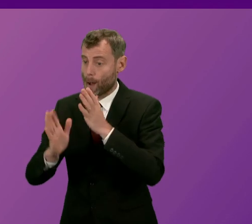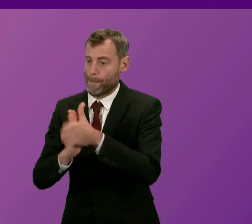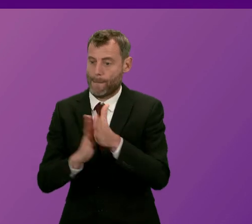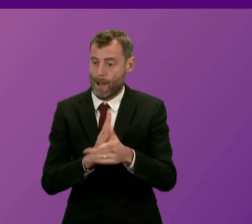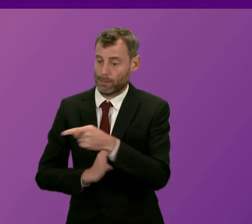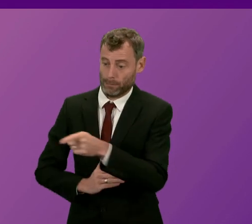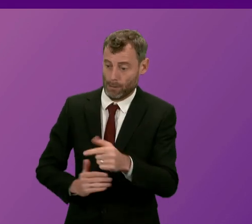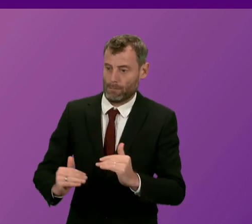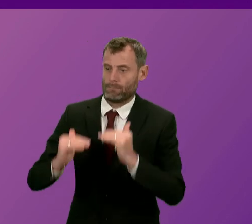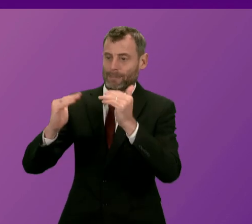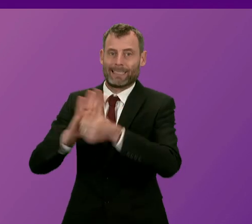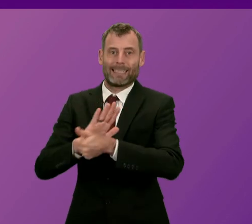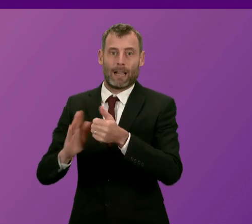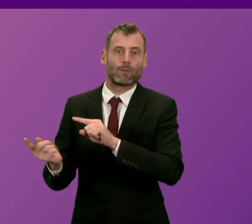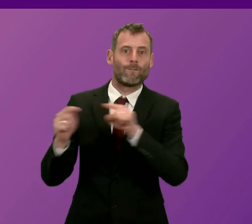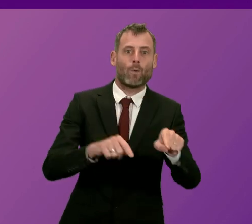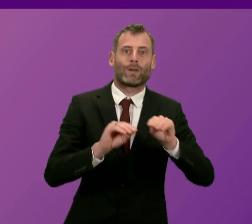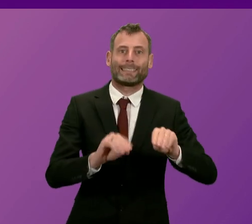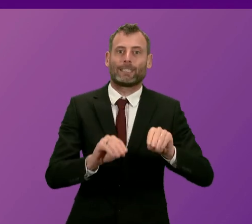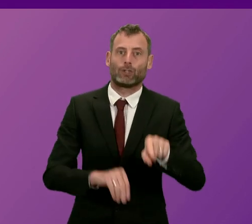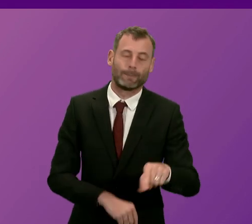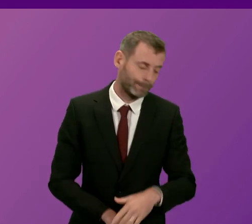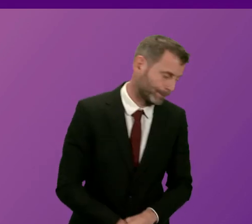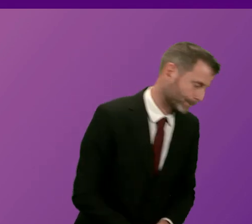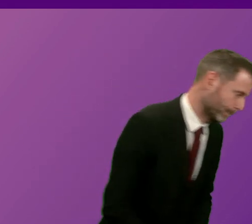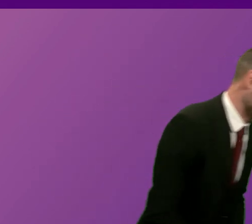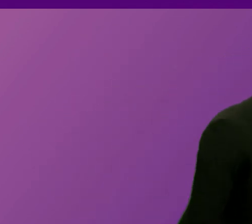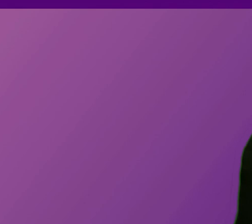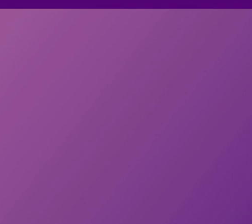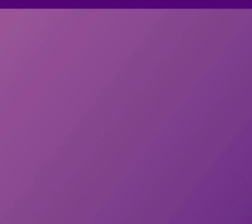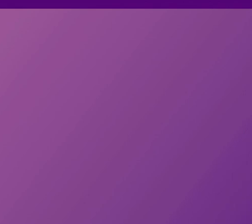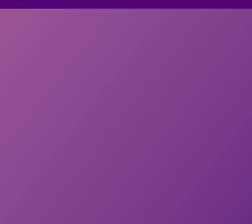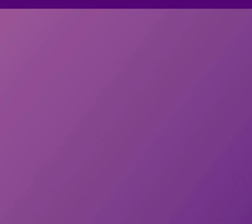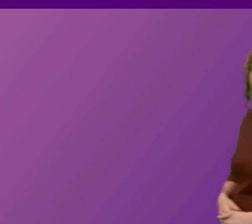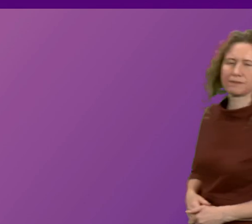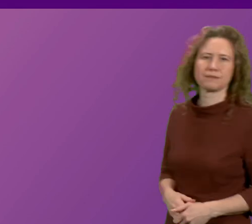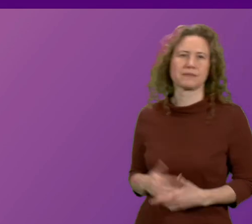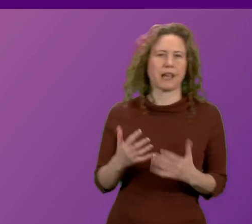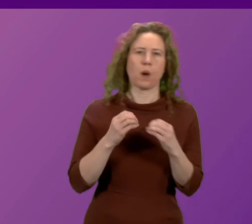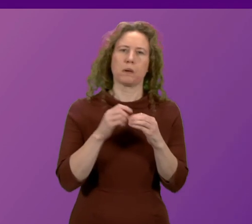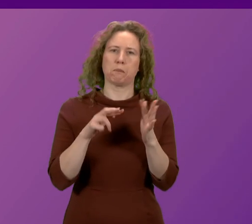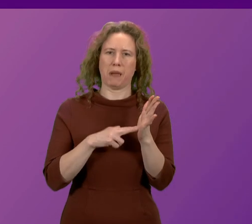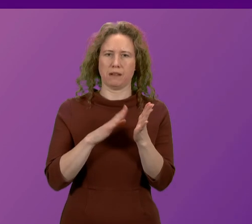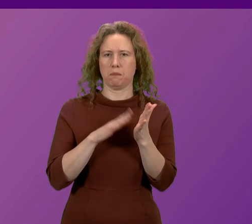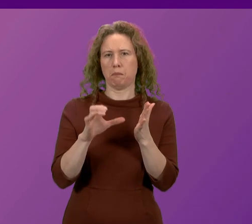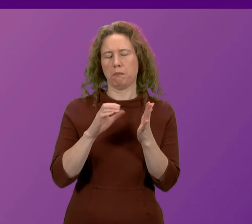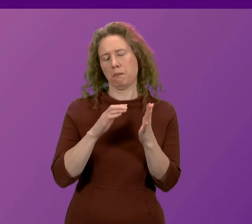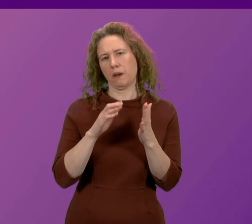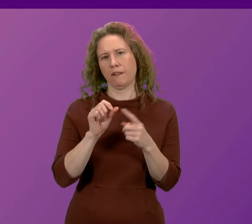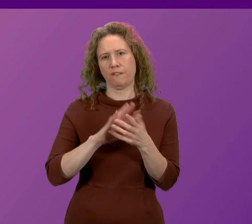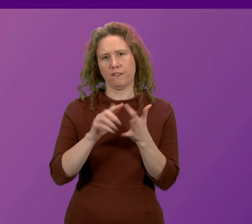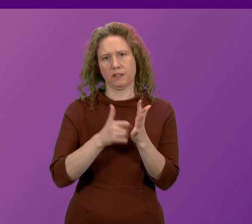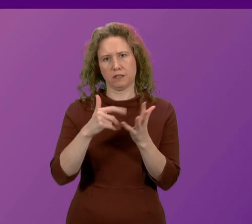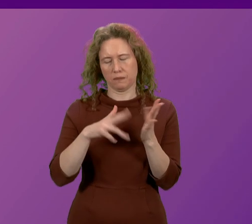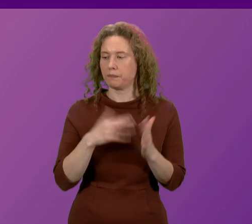profession in Scotland. Thank you. We move to constituency and general supplementaries, and I call Ben McPherson. Thank you, Presiding